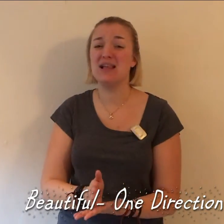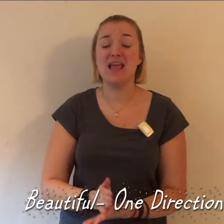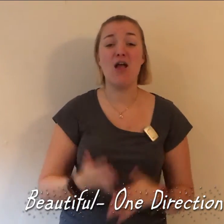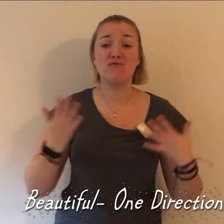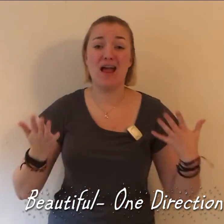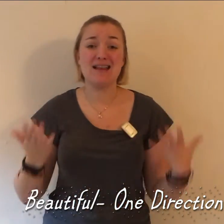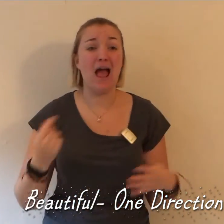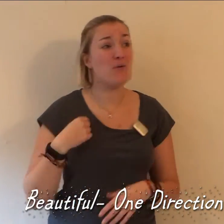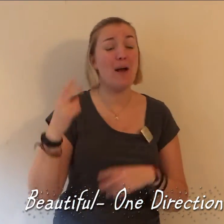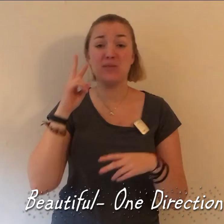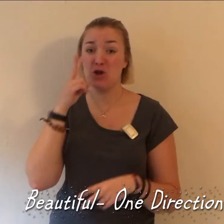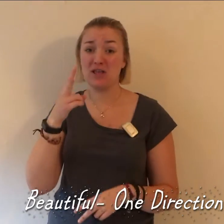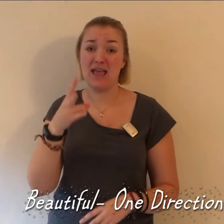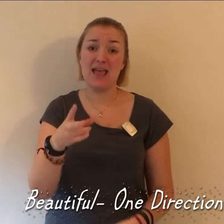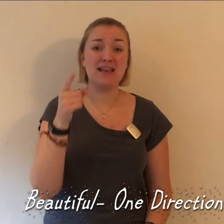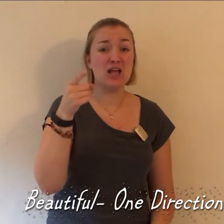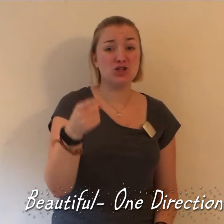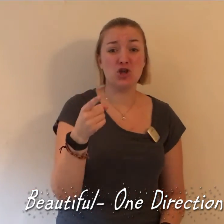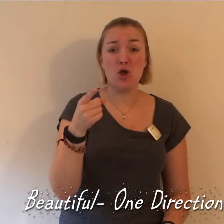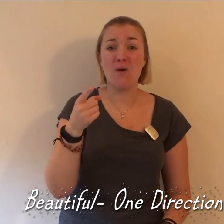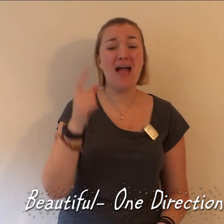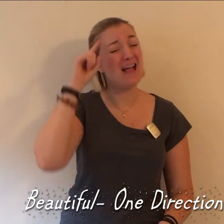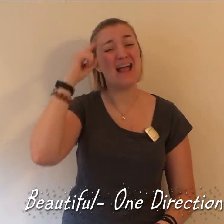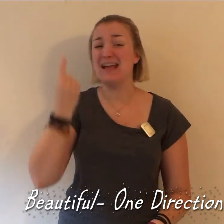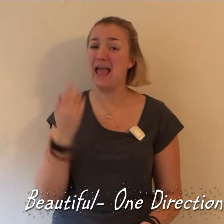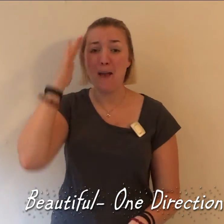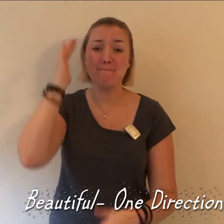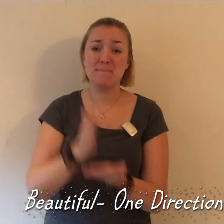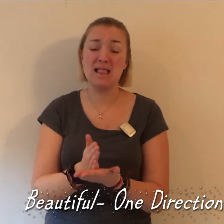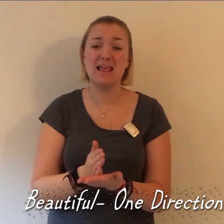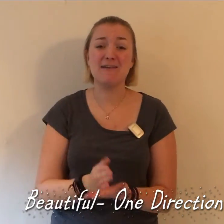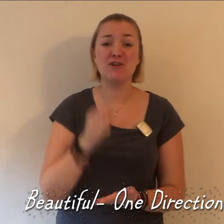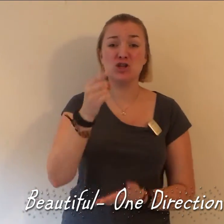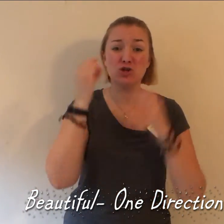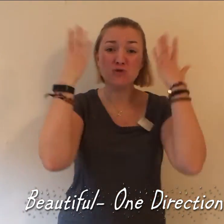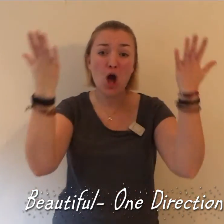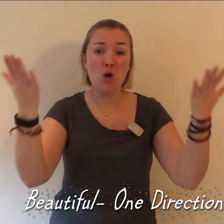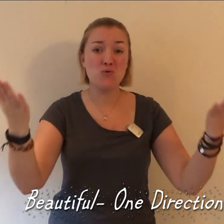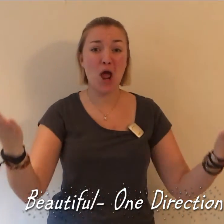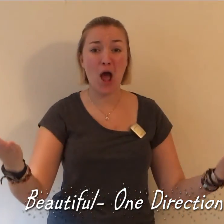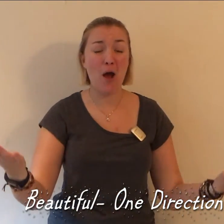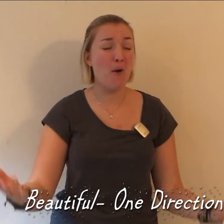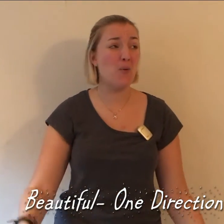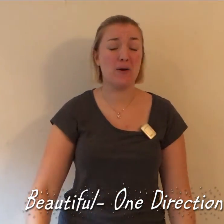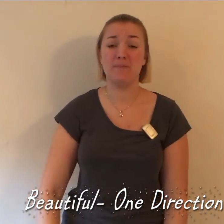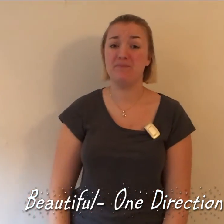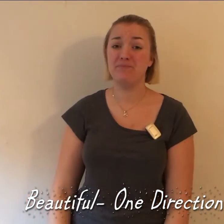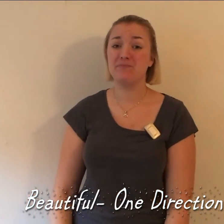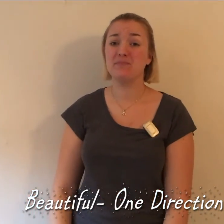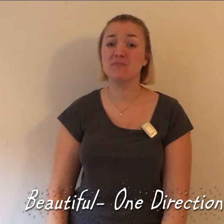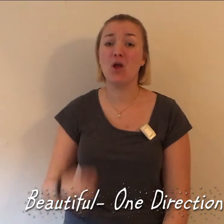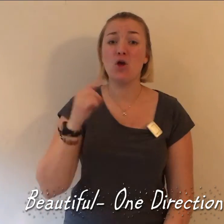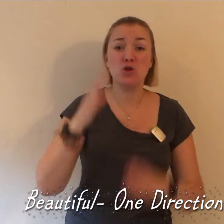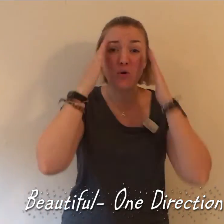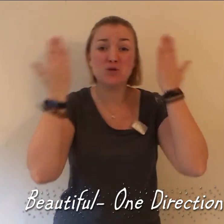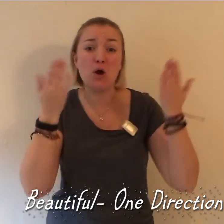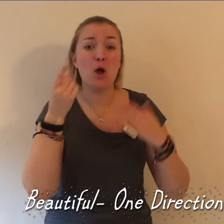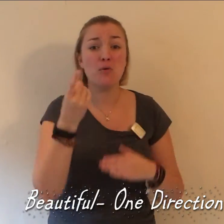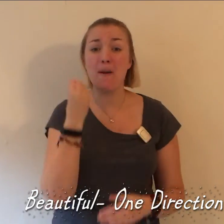Right now I'm looking at you and I can't believe you don't know Oh-oh You don't know